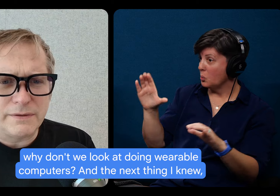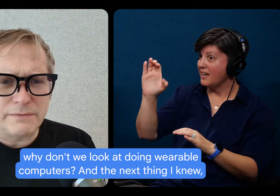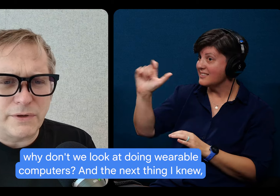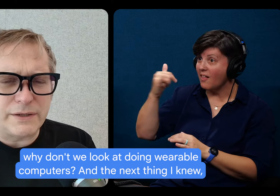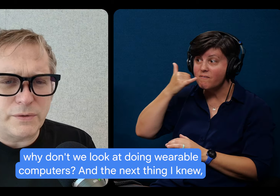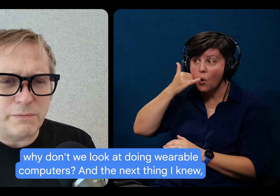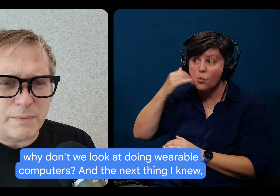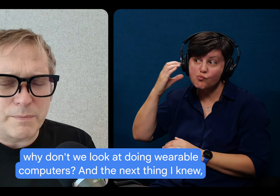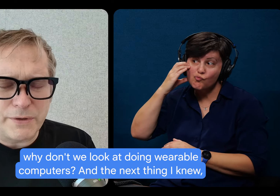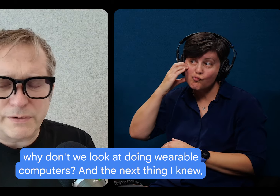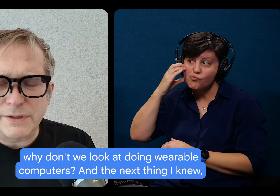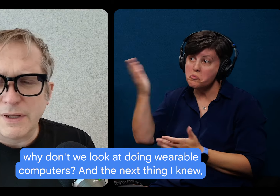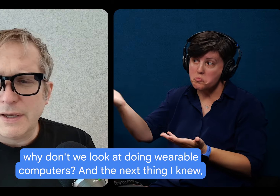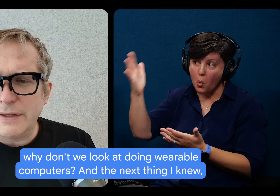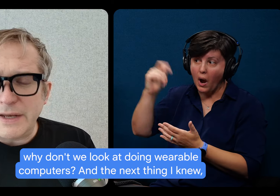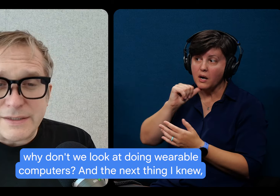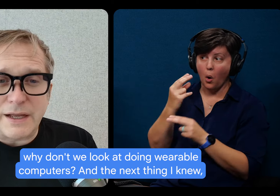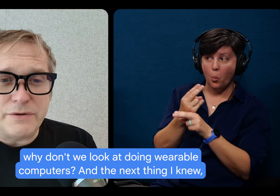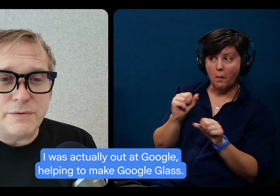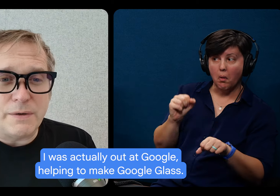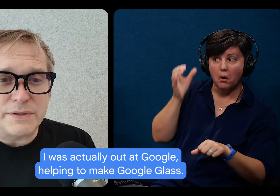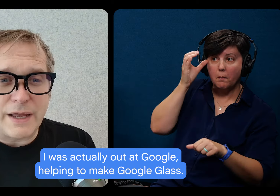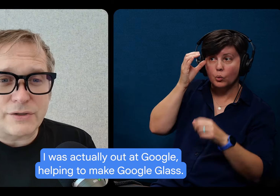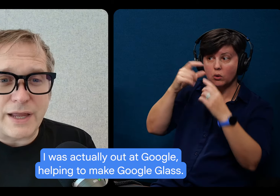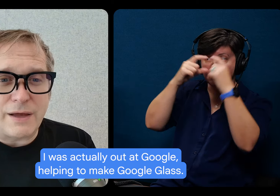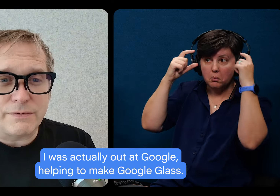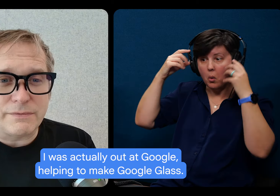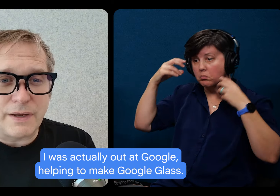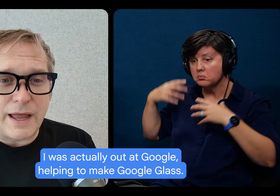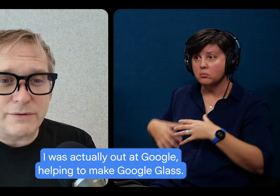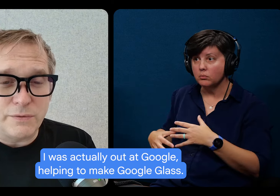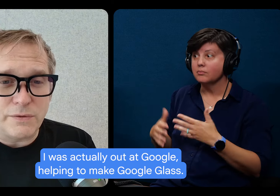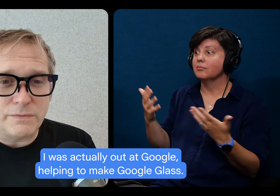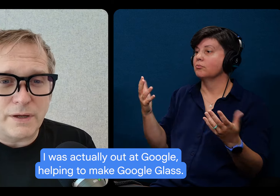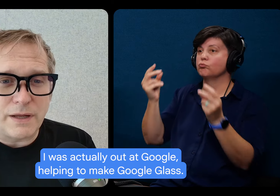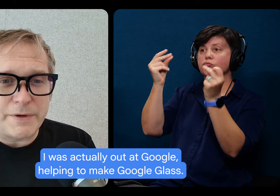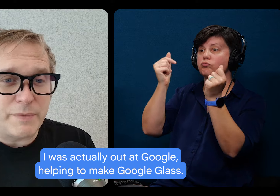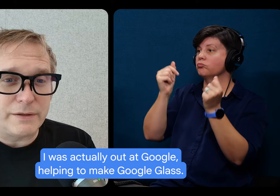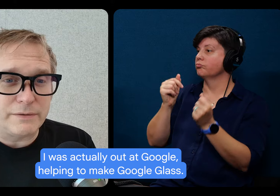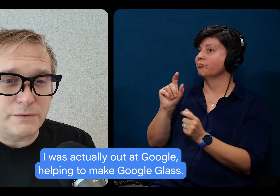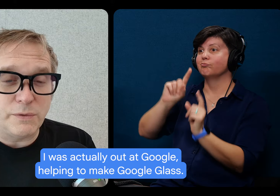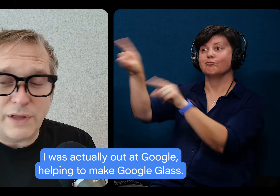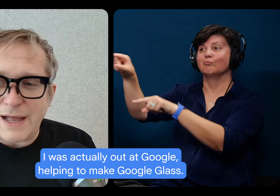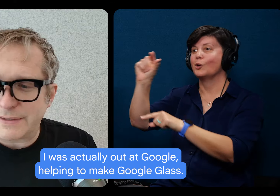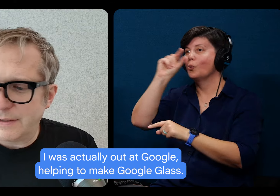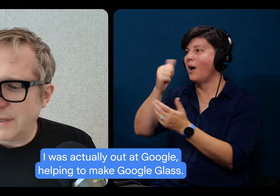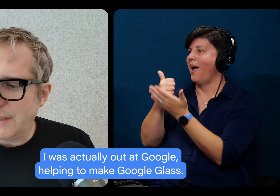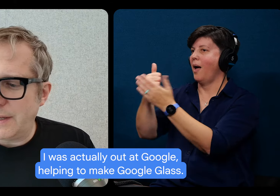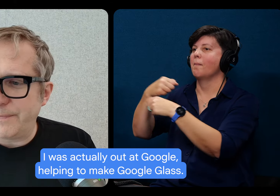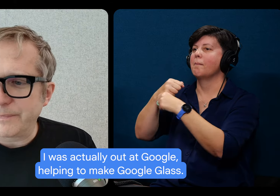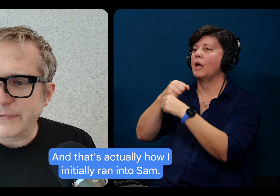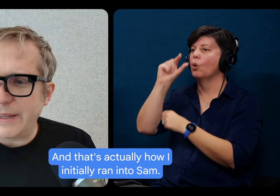we look at doing wearable computers? And the next thing I knew, I was actually out at Google helping to make Google Glass.